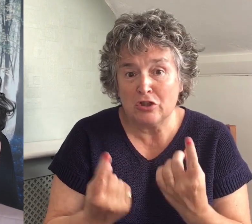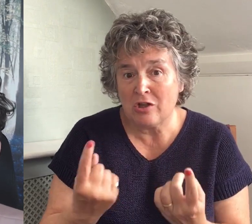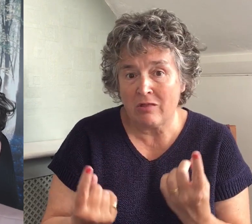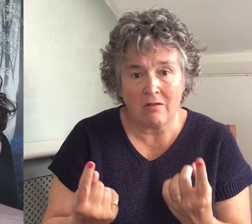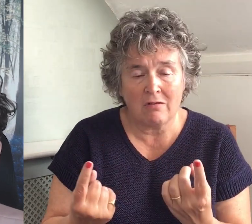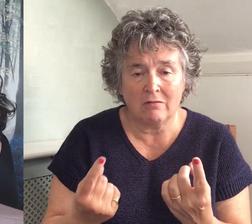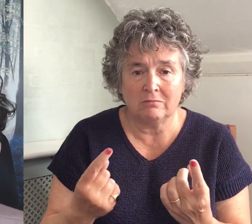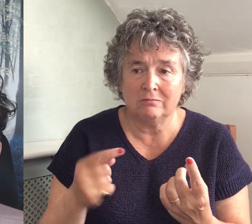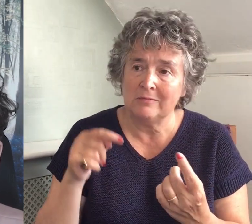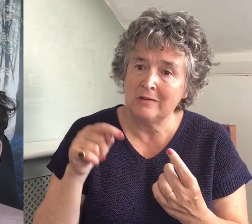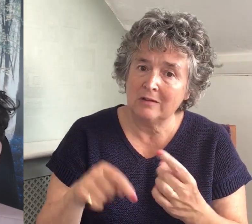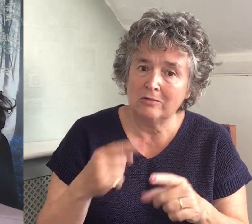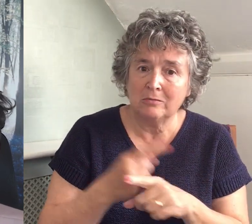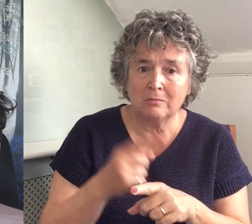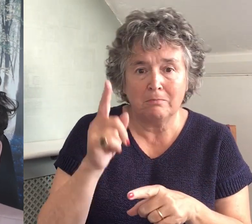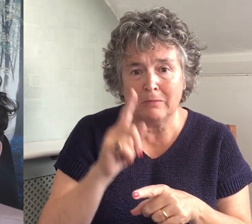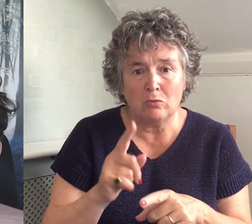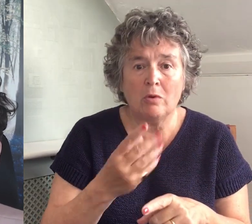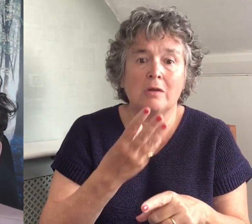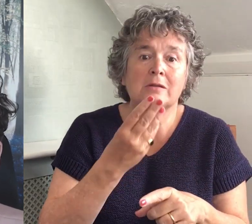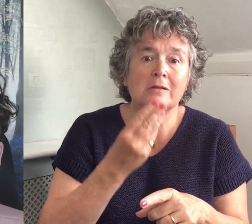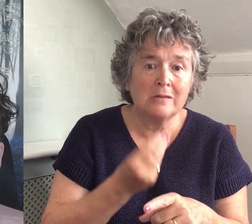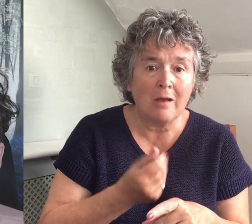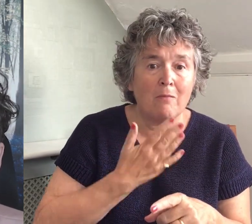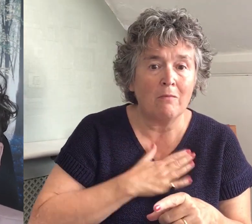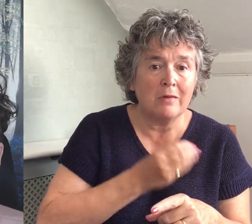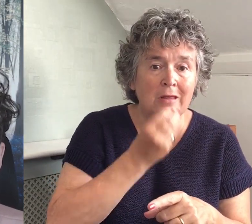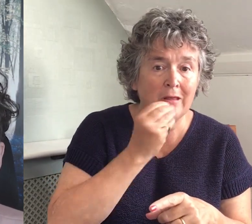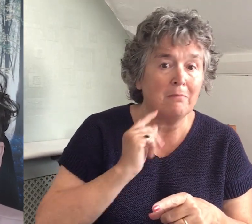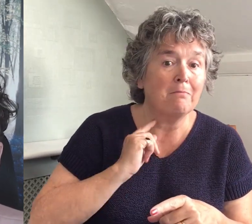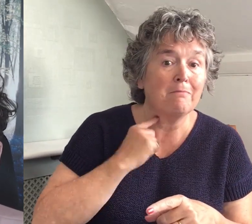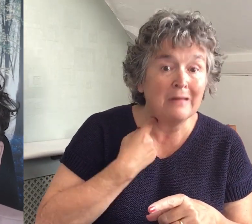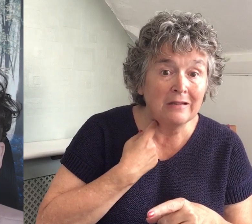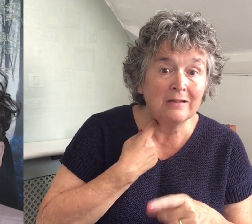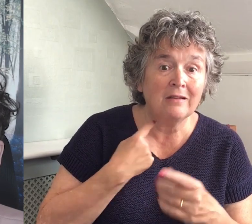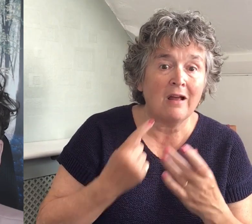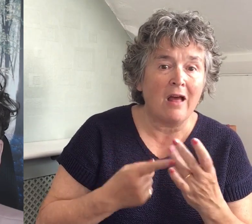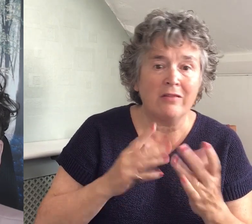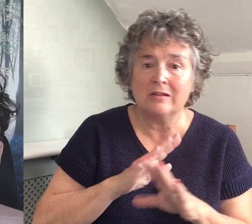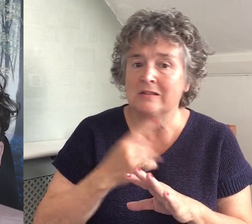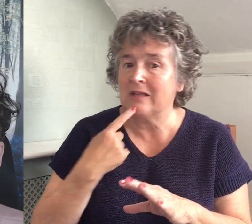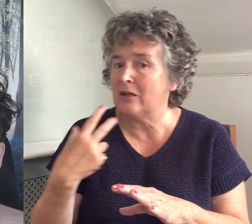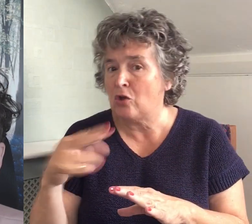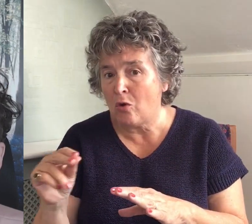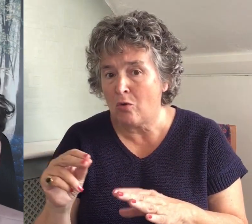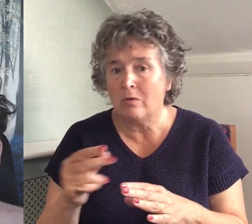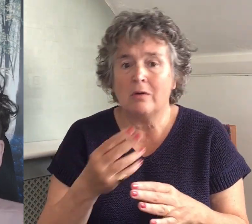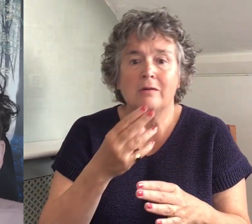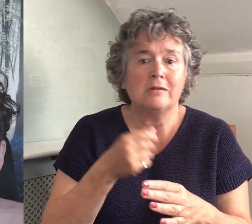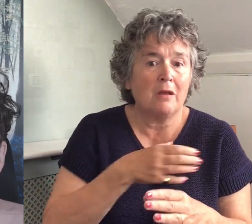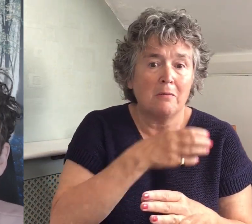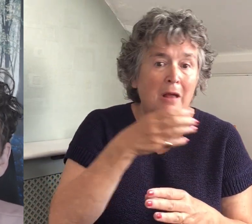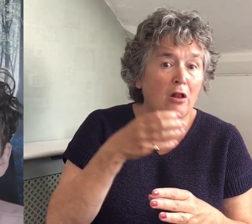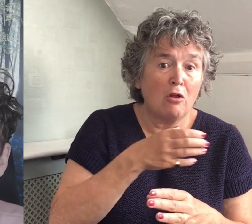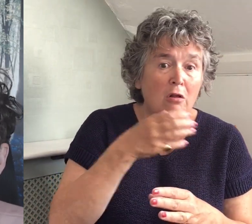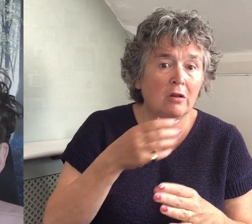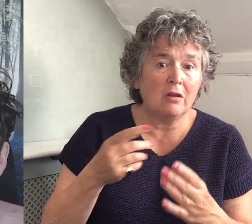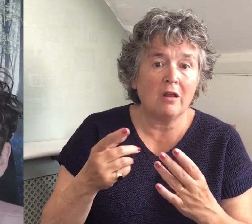talks about people who do or don't want to eat meat, and those who do or don't drink alcohol. Essentially, he says, don't